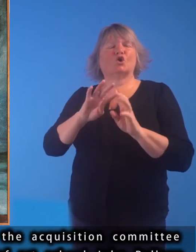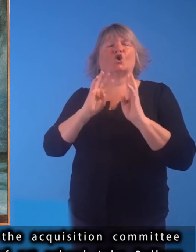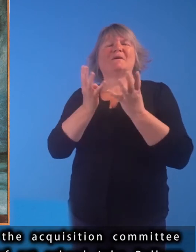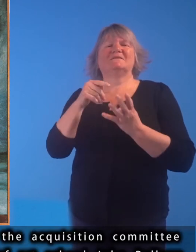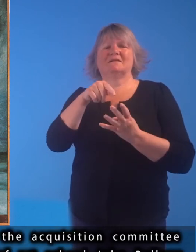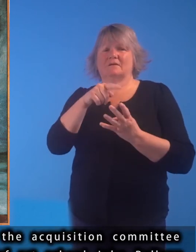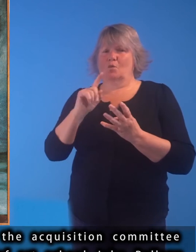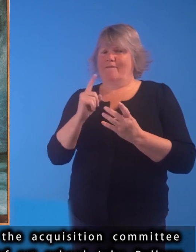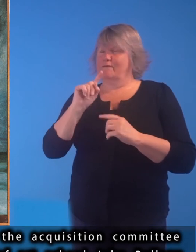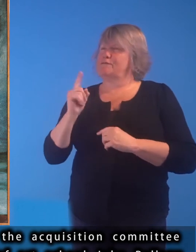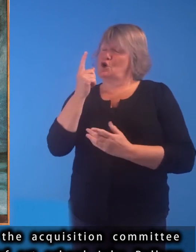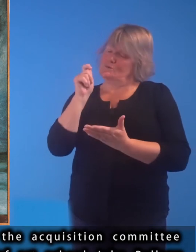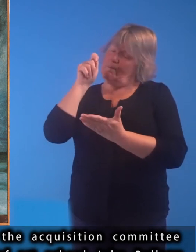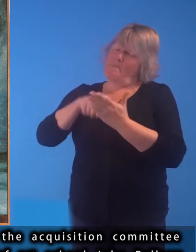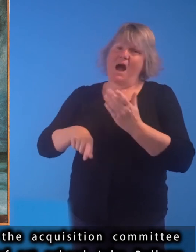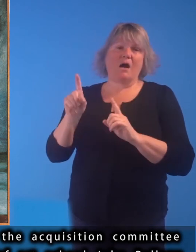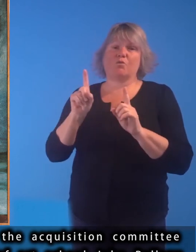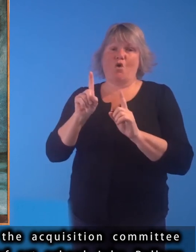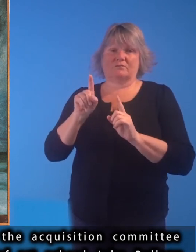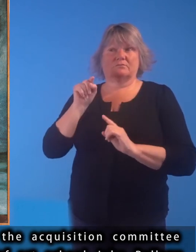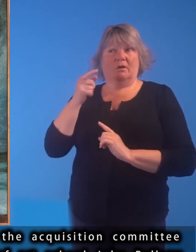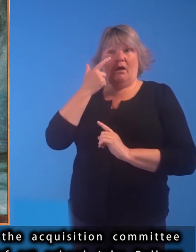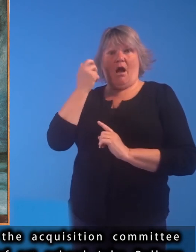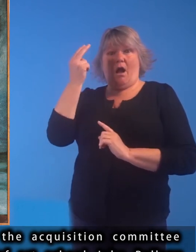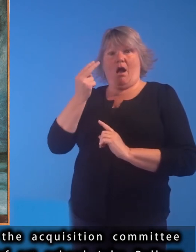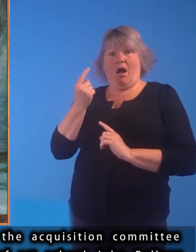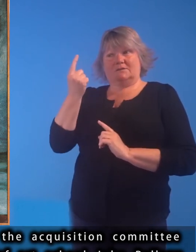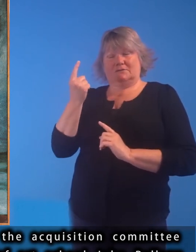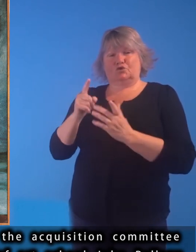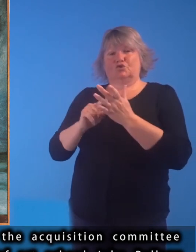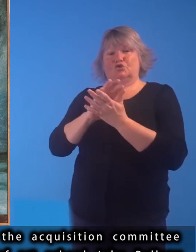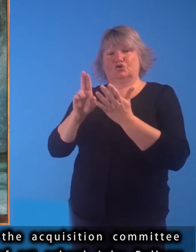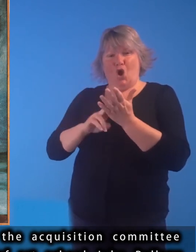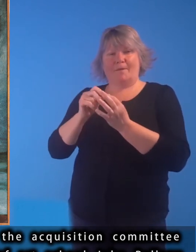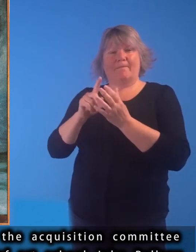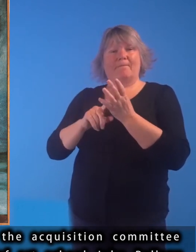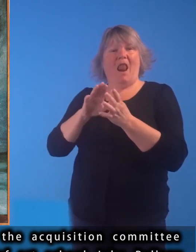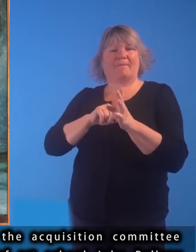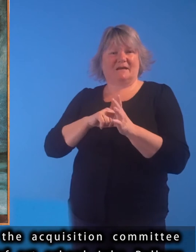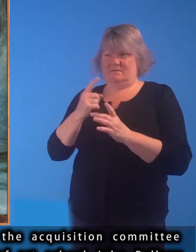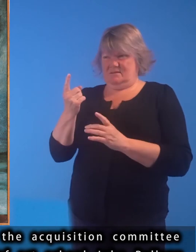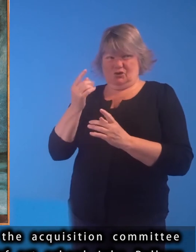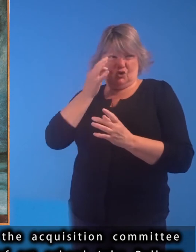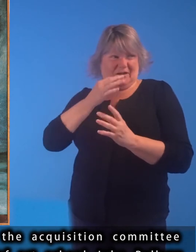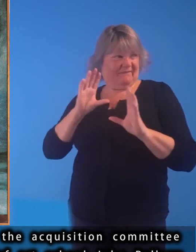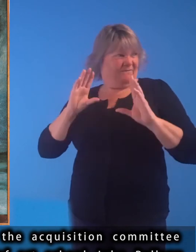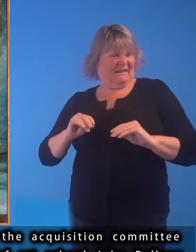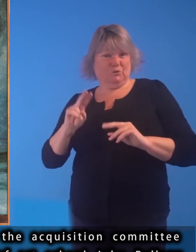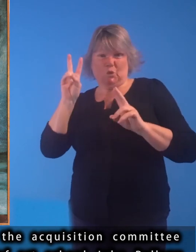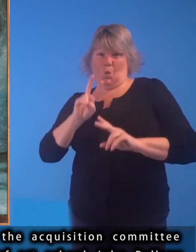One of the first purchases made by the acquisition committee was by a young artist not long out of art school, John